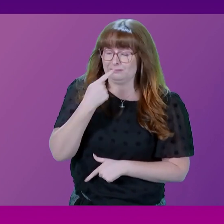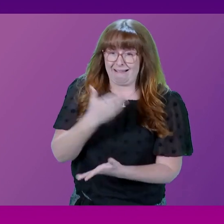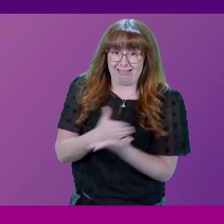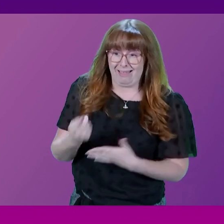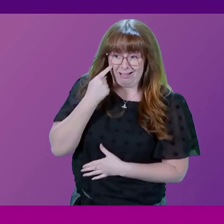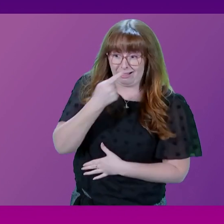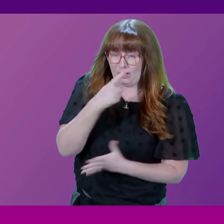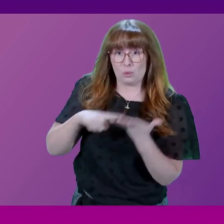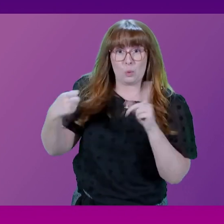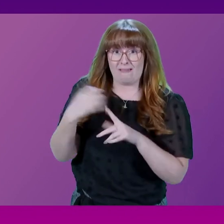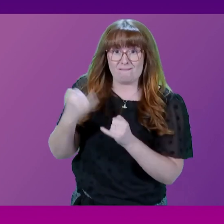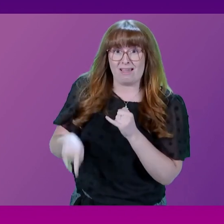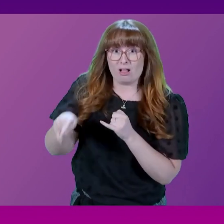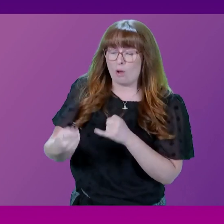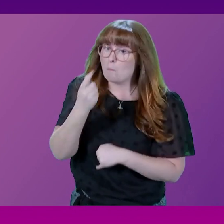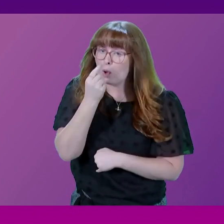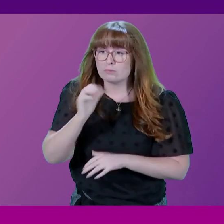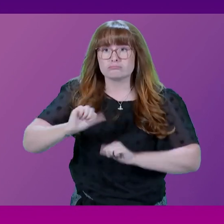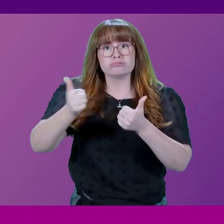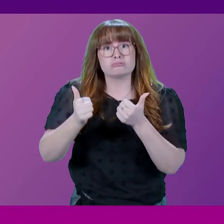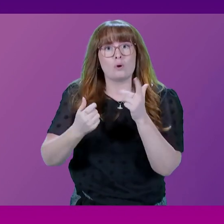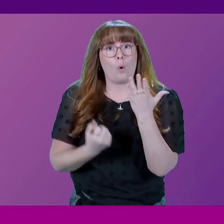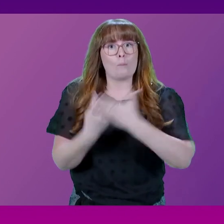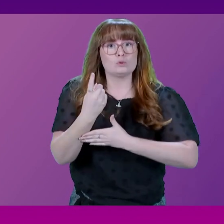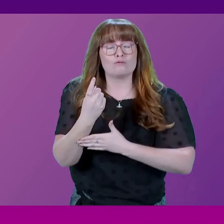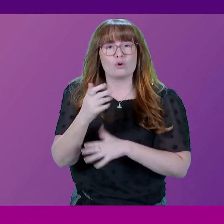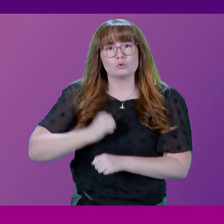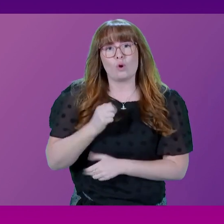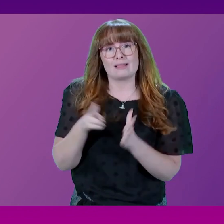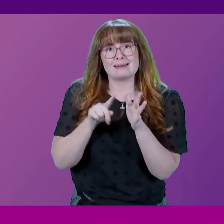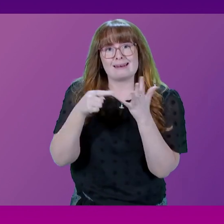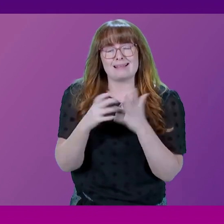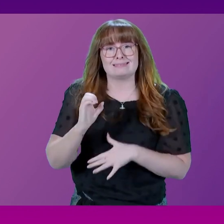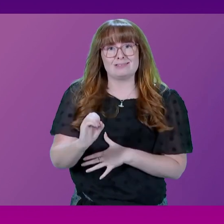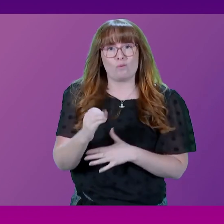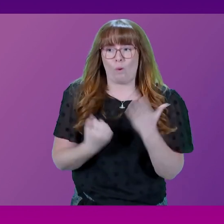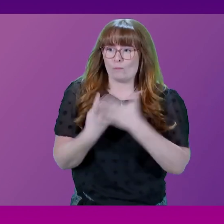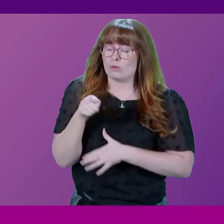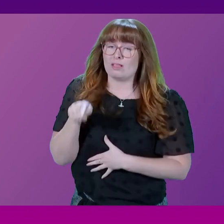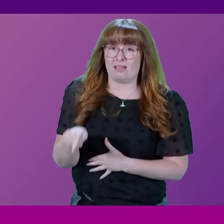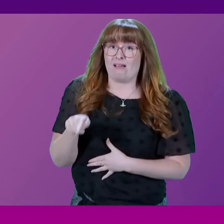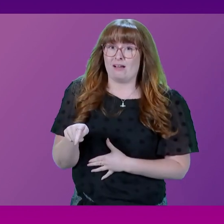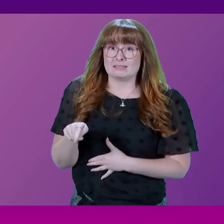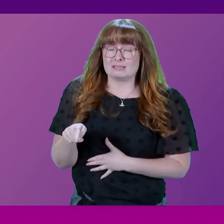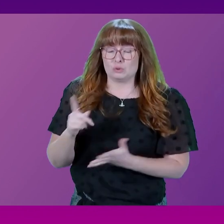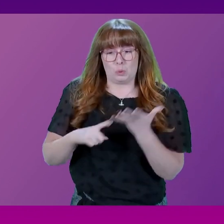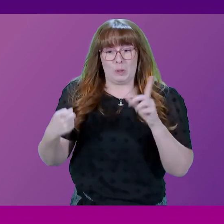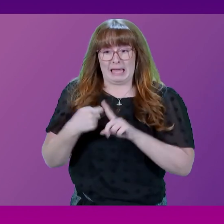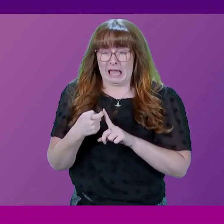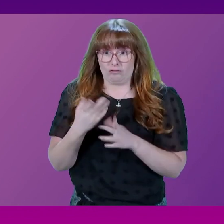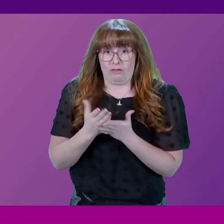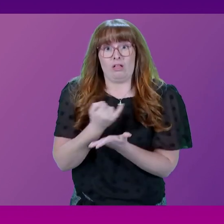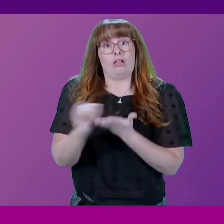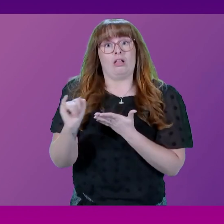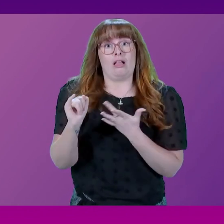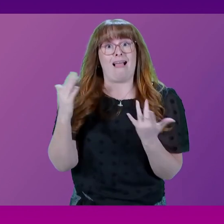to capture one of the greatest opportunities for Scotland's net-zero economy. Their inexplicable stance is both anti-climate, but